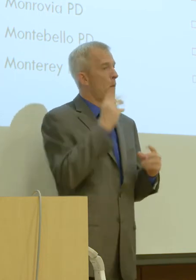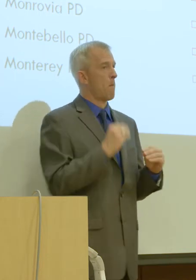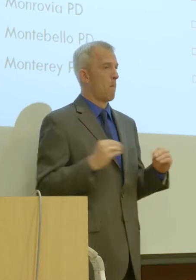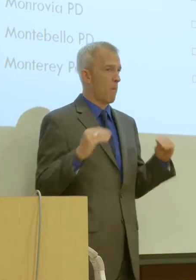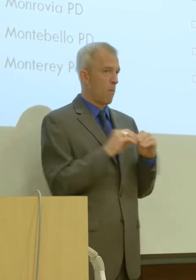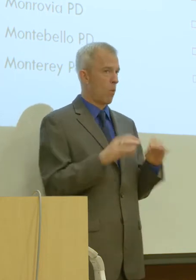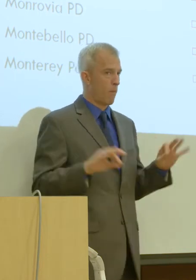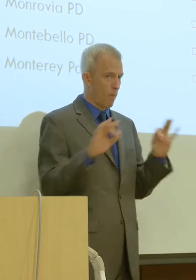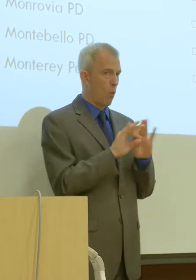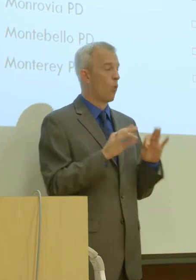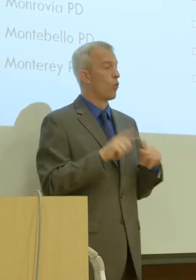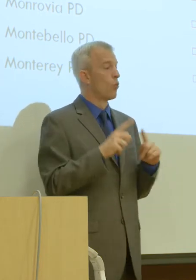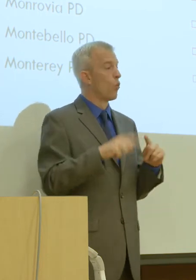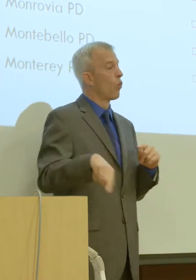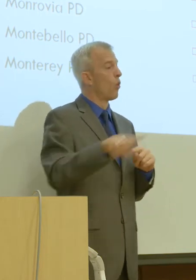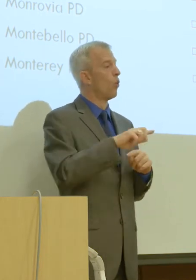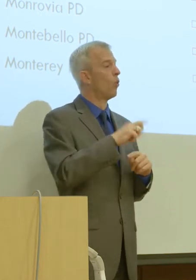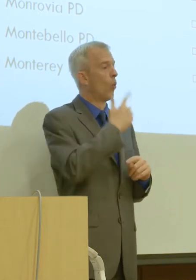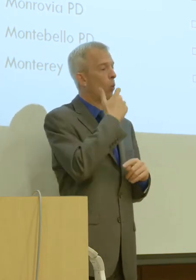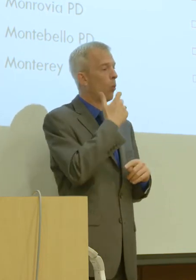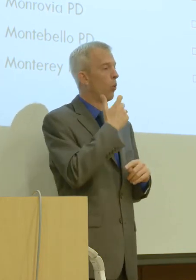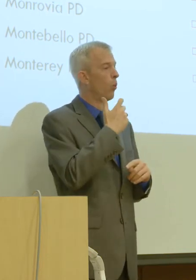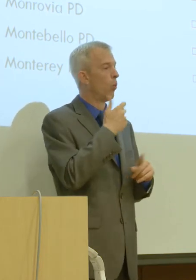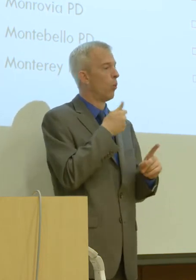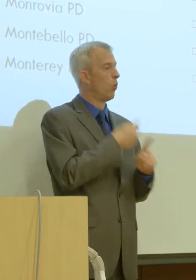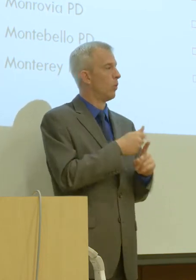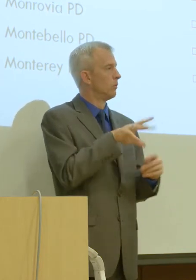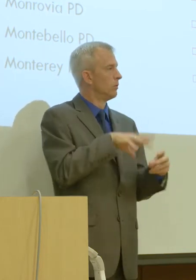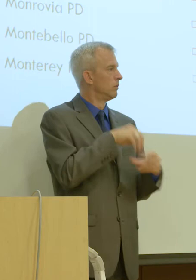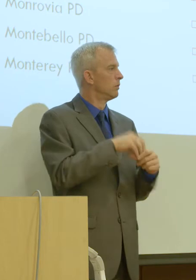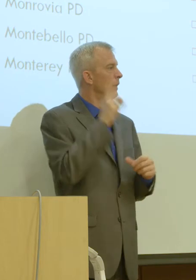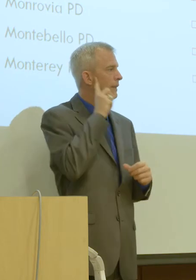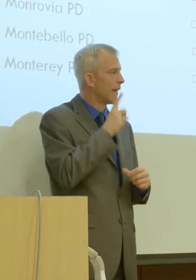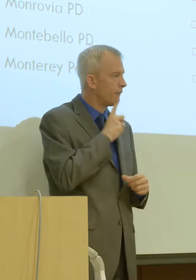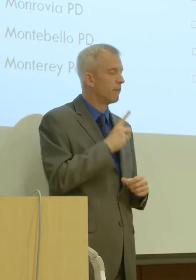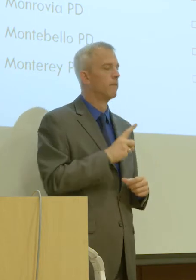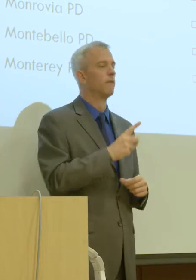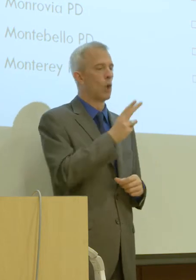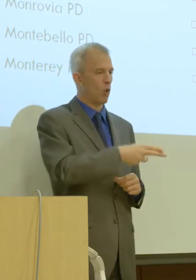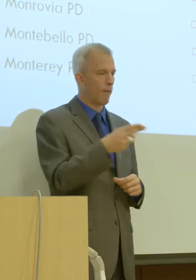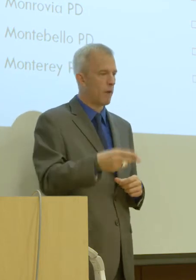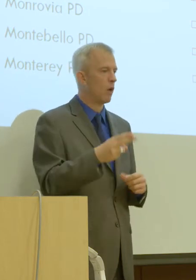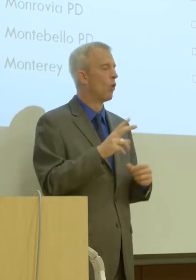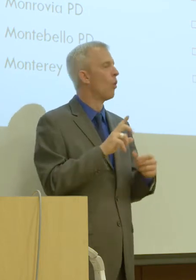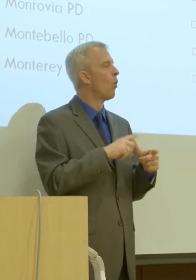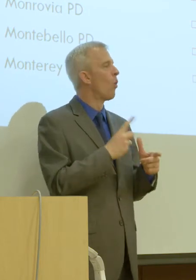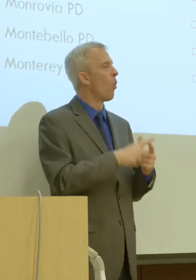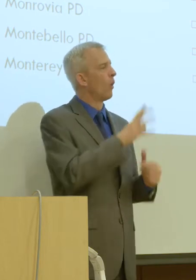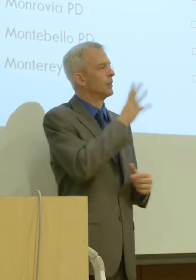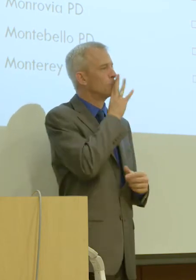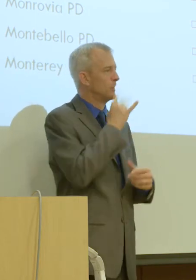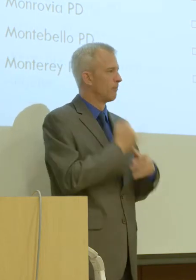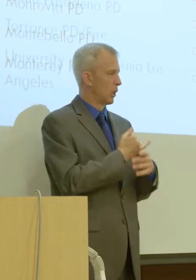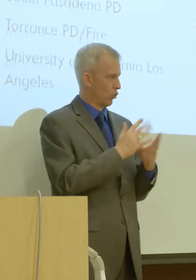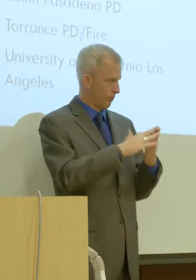that are part of the deaf, hard of hearing, or the speech-impaired community.